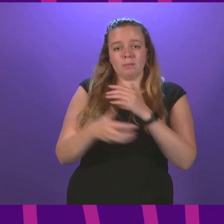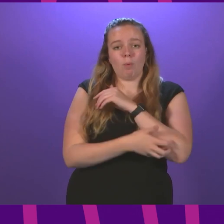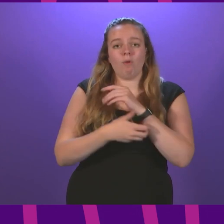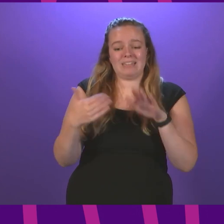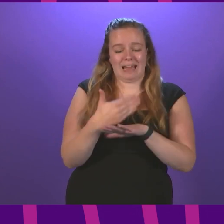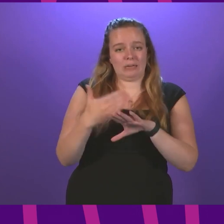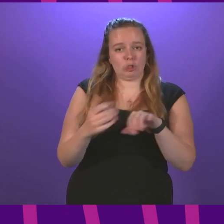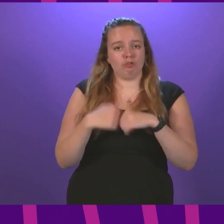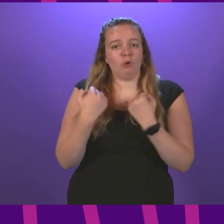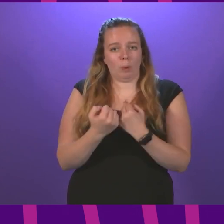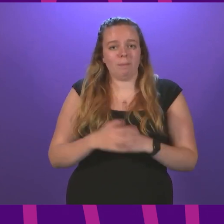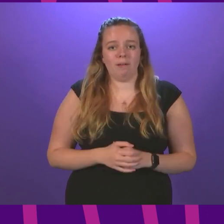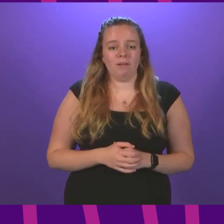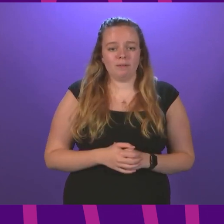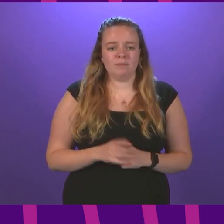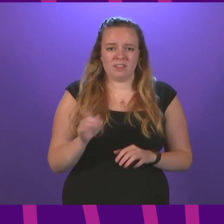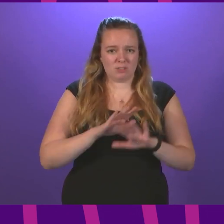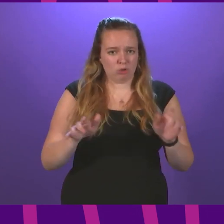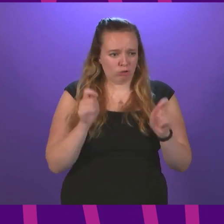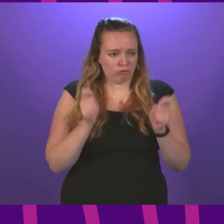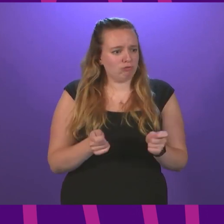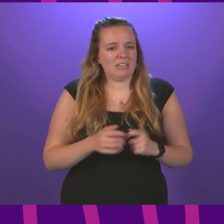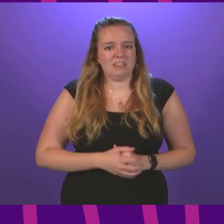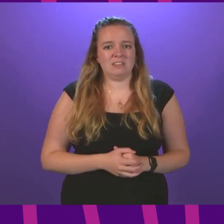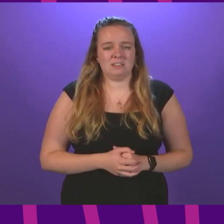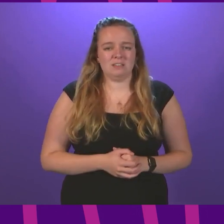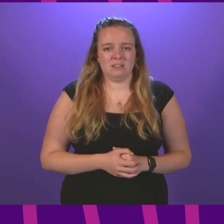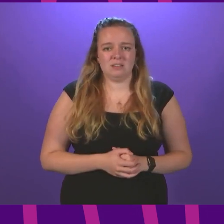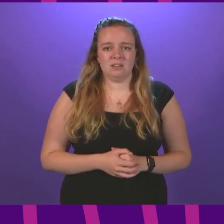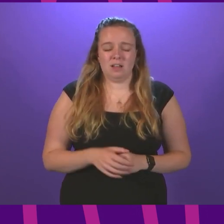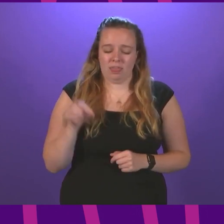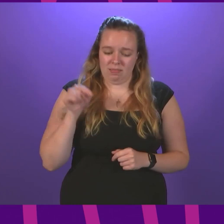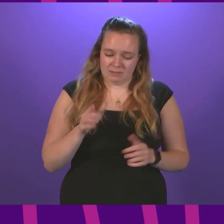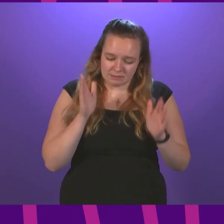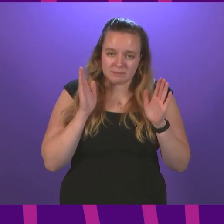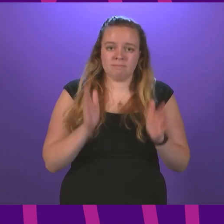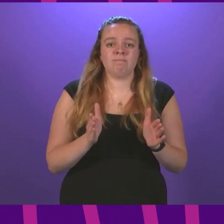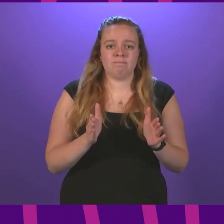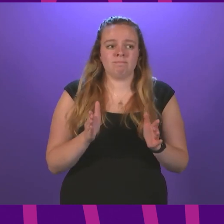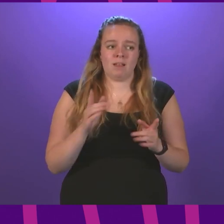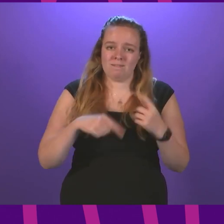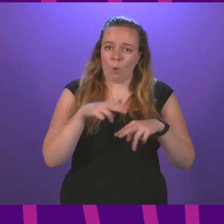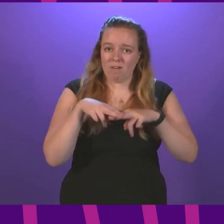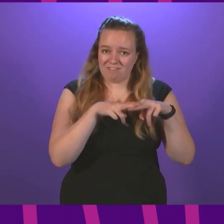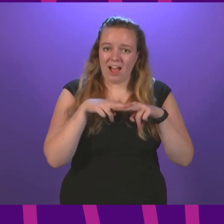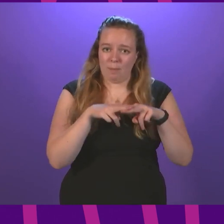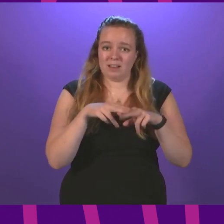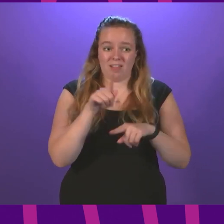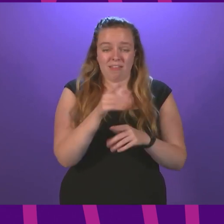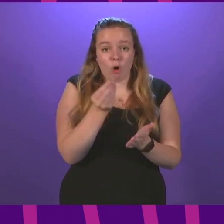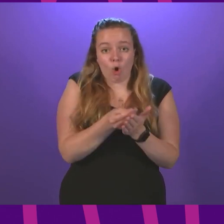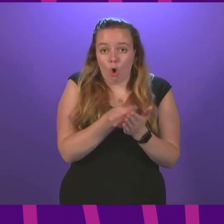This is not a treat. This is a necessity for families. Their costs